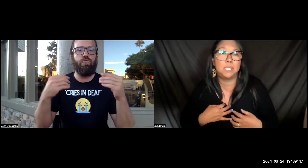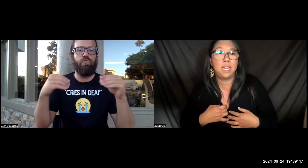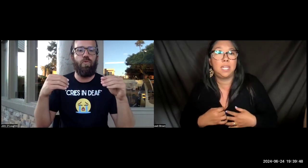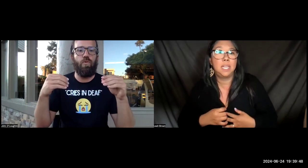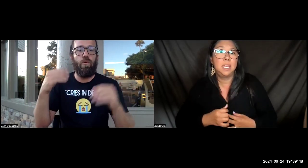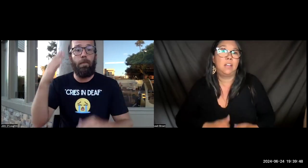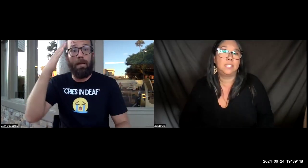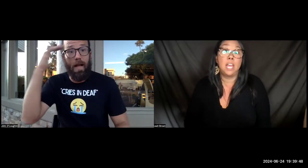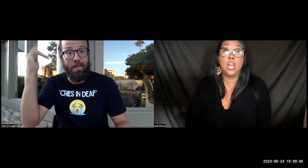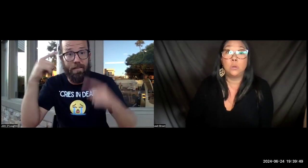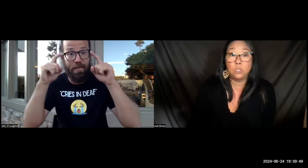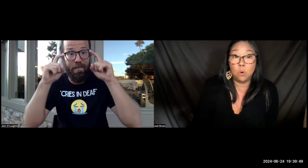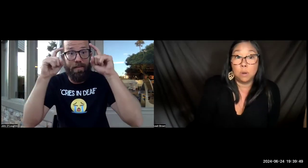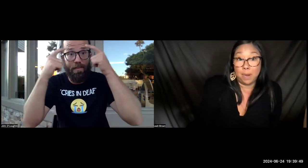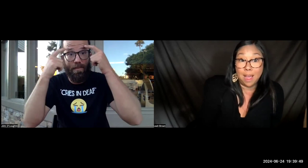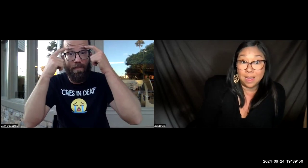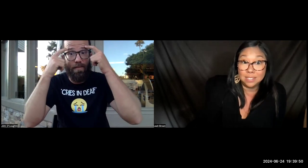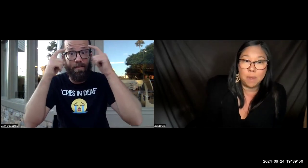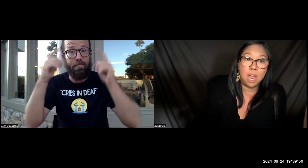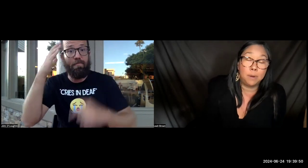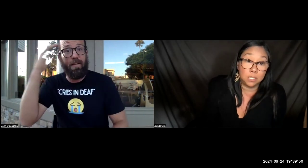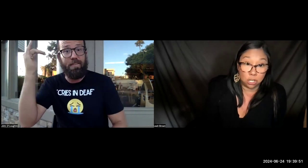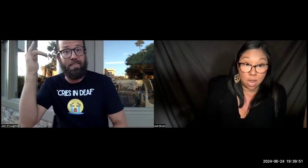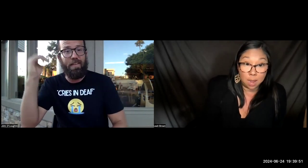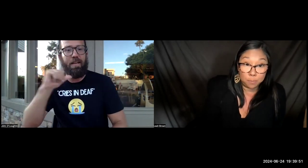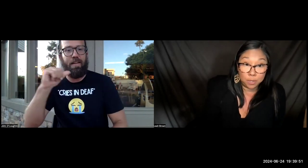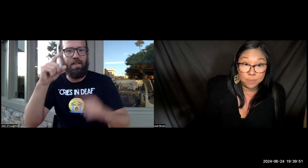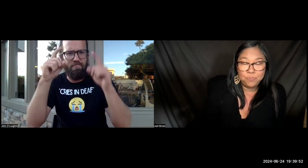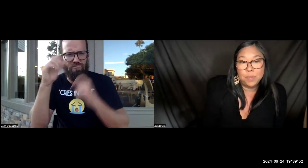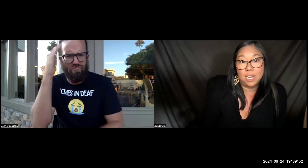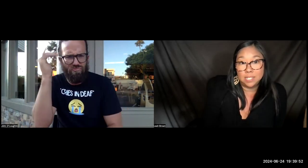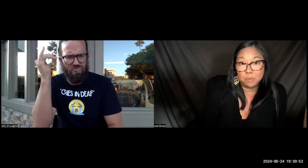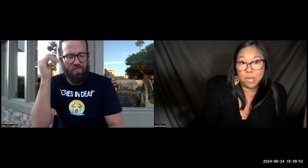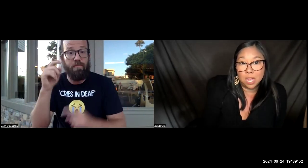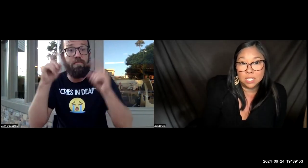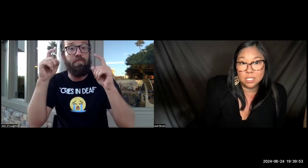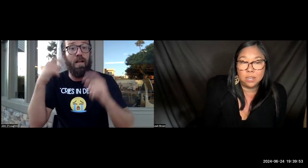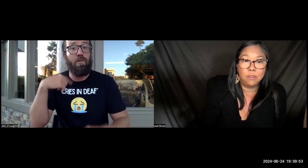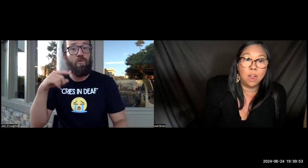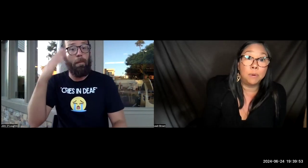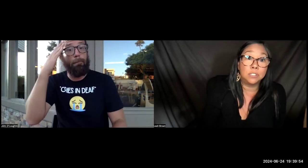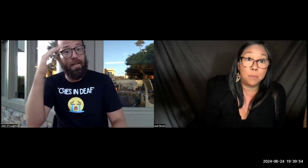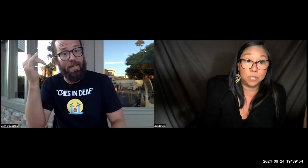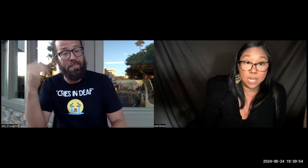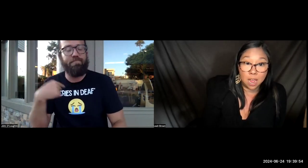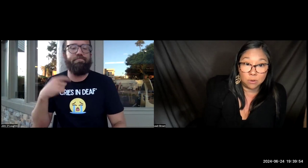signing, I'll say I go store because and my eyebrows are up and I signed because, you know, your eyebrows are up or down.